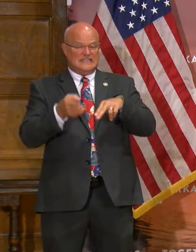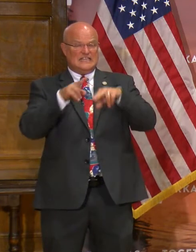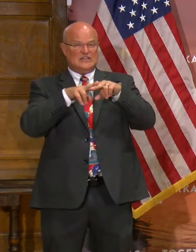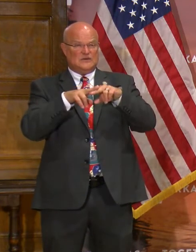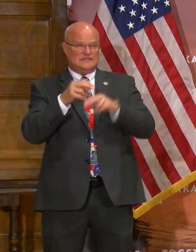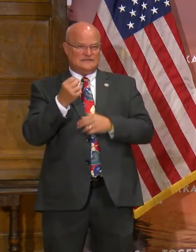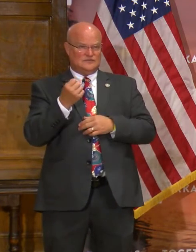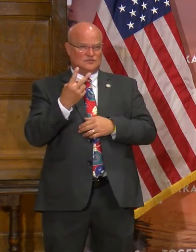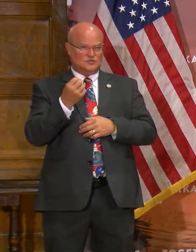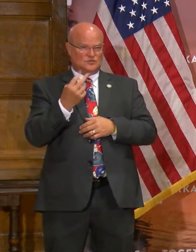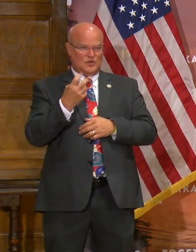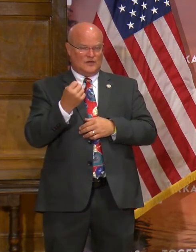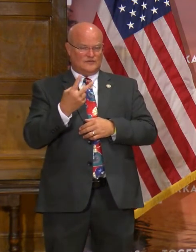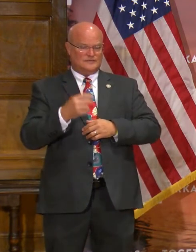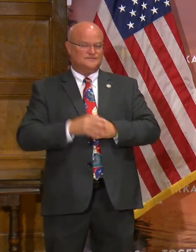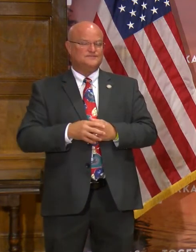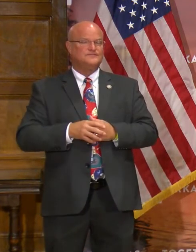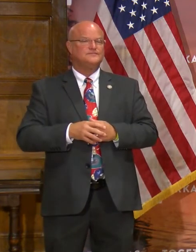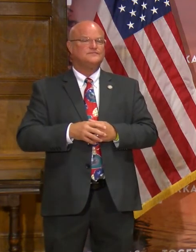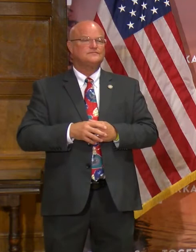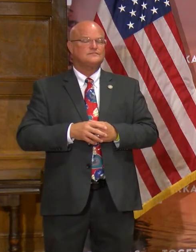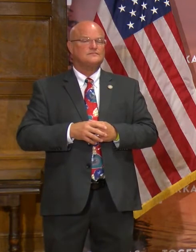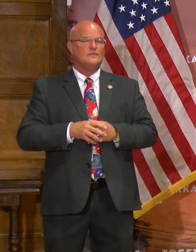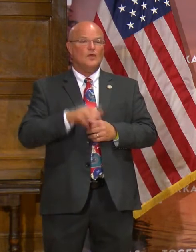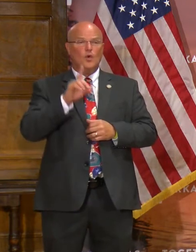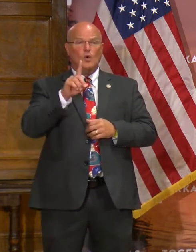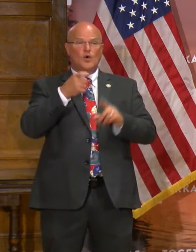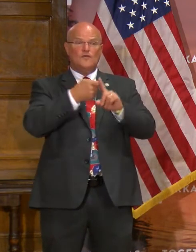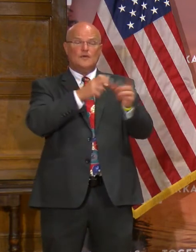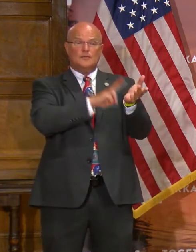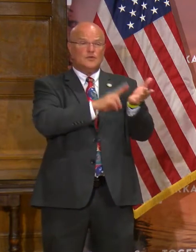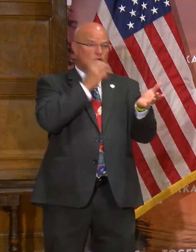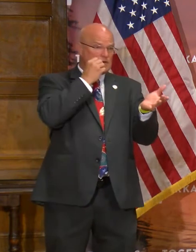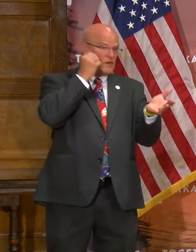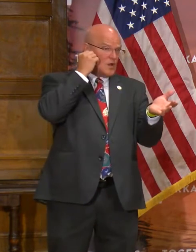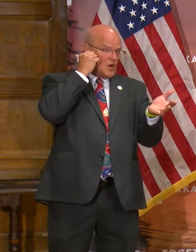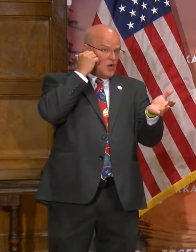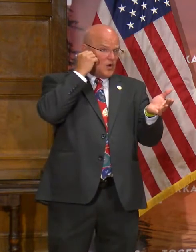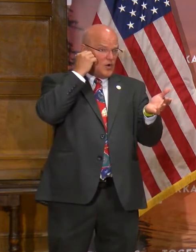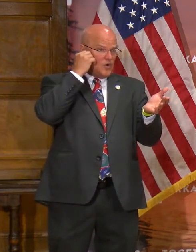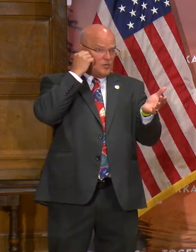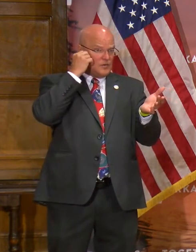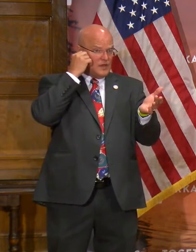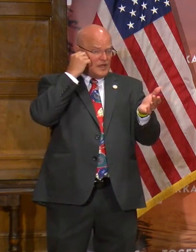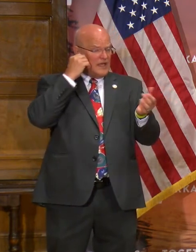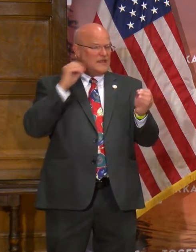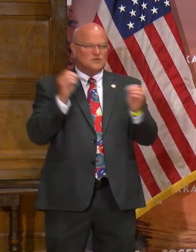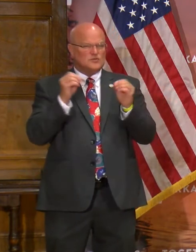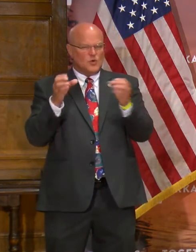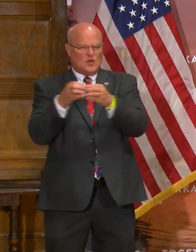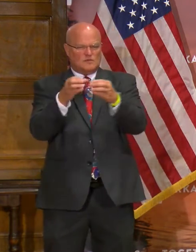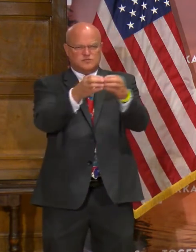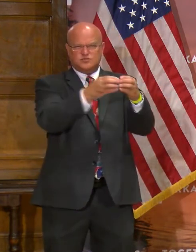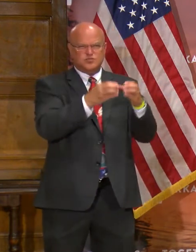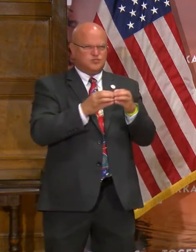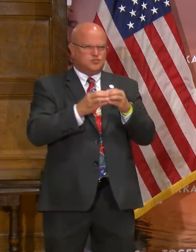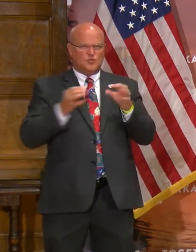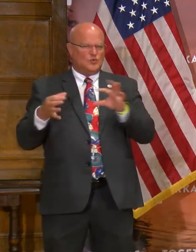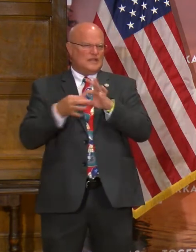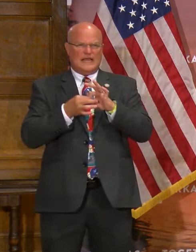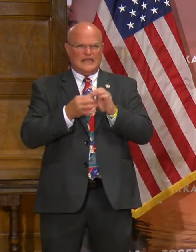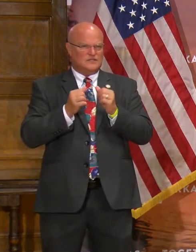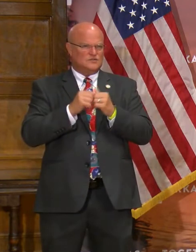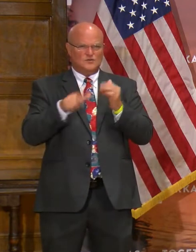of 12 since yesterday. One was from a nursing home, and otherwise there was no clustering related